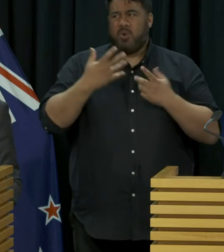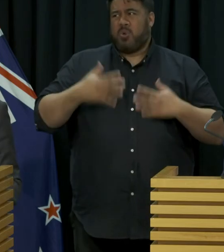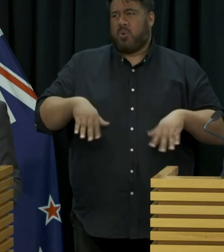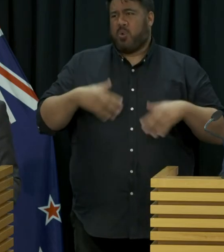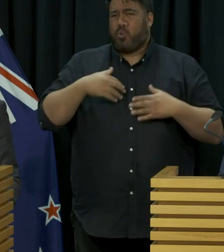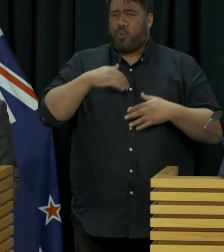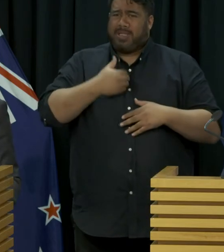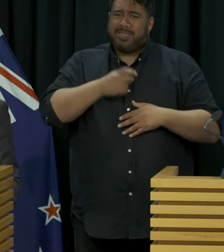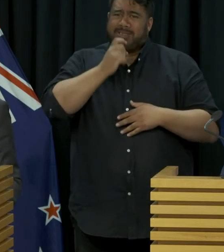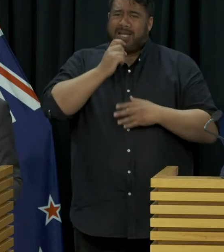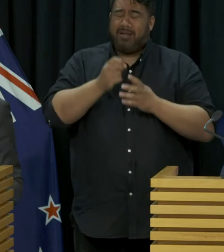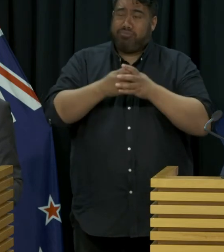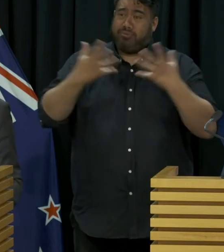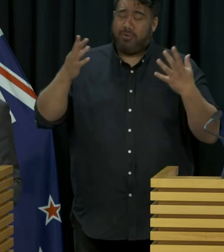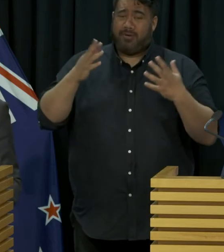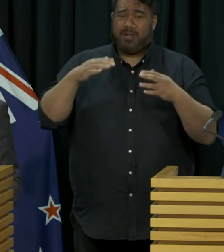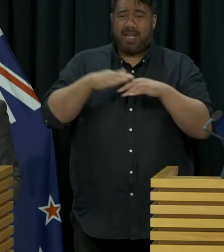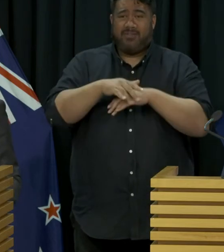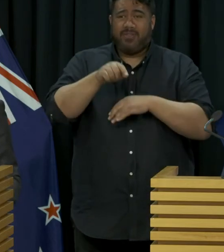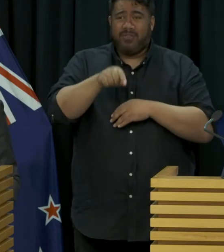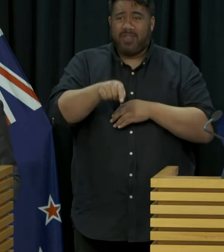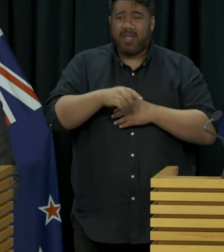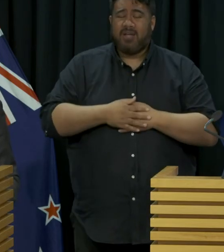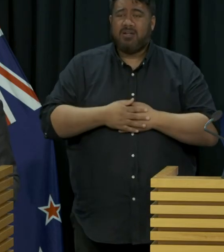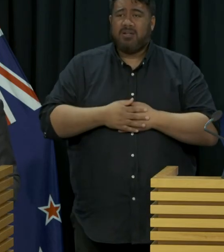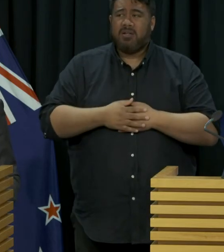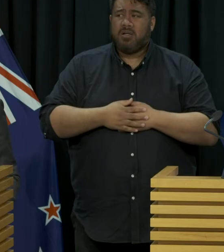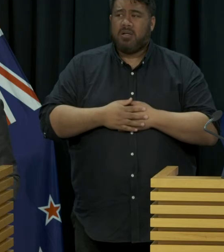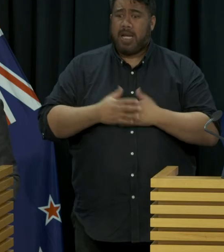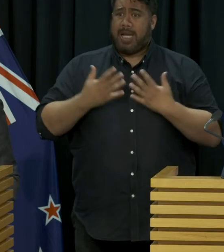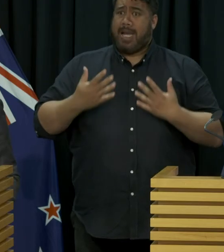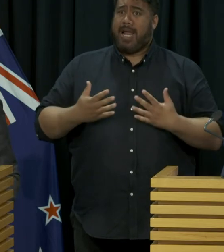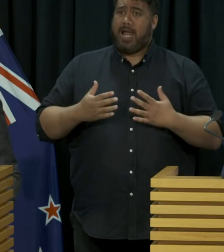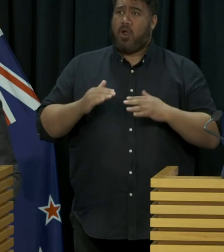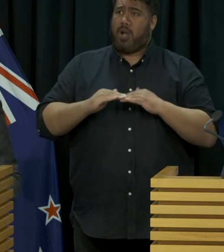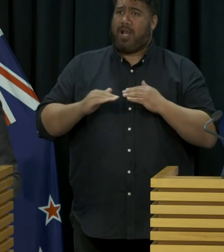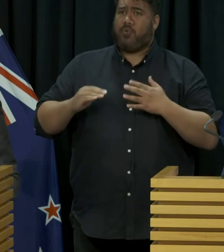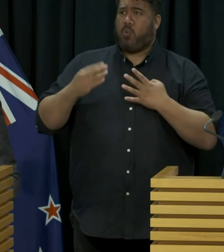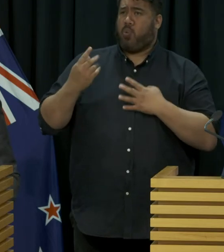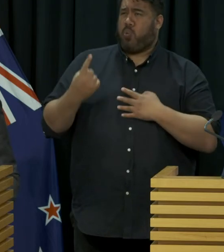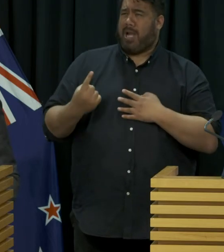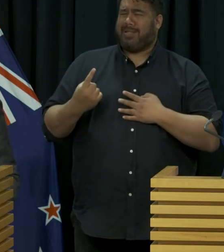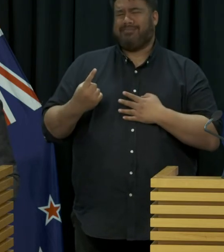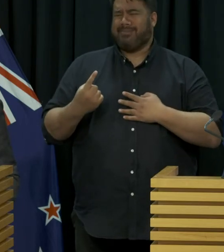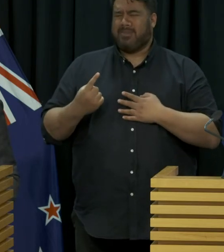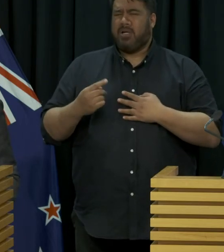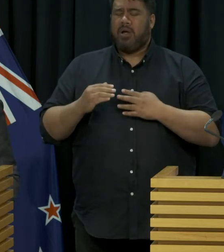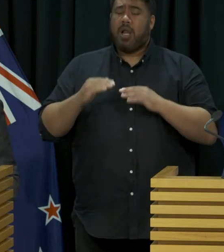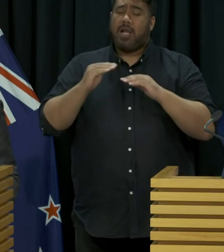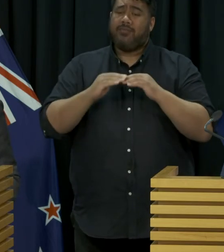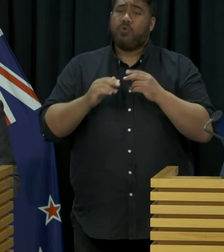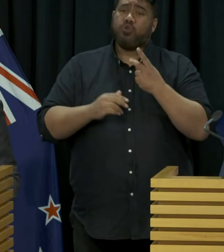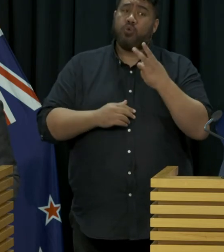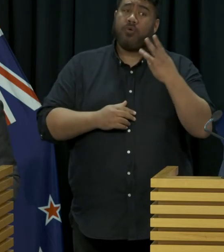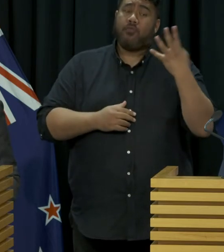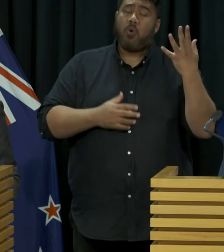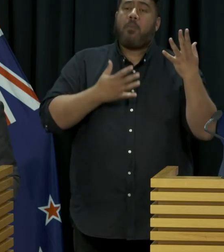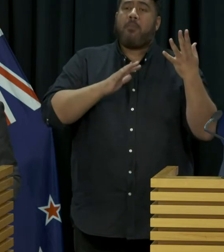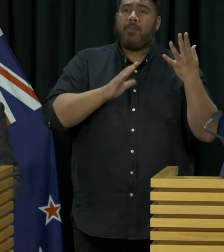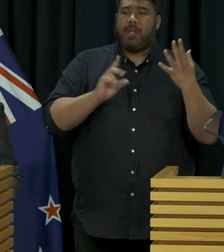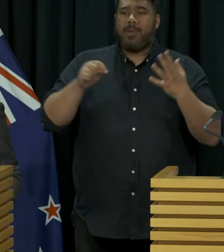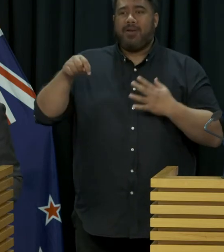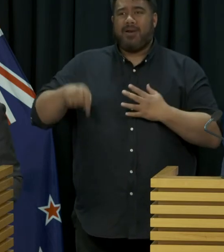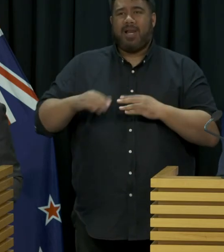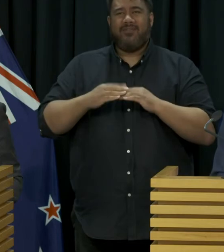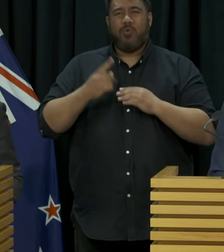we would never do that may well be something we did at higher alert levels but at alert level one I think the message is you know every New Zealander should